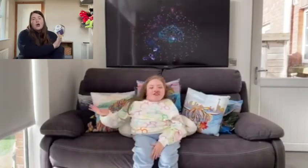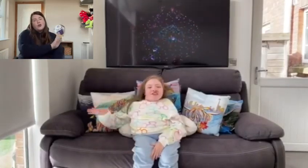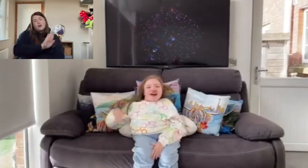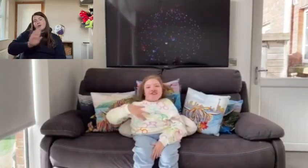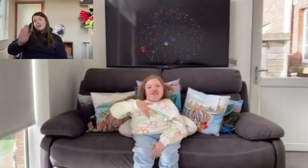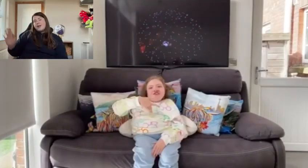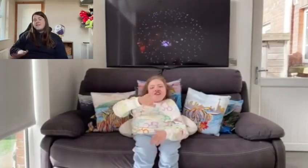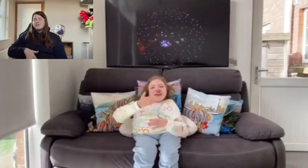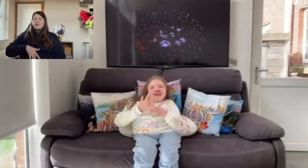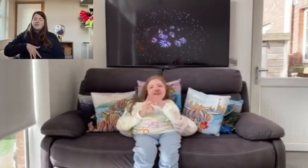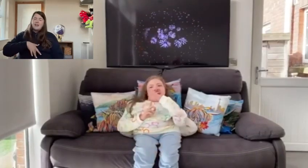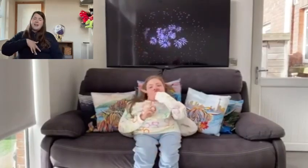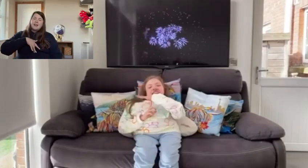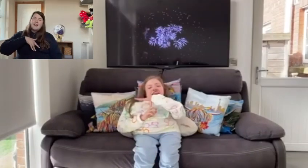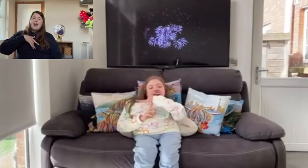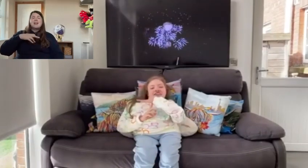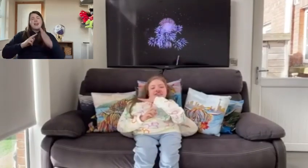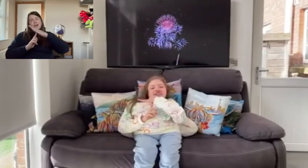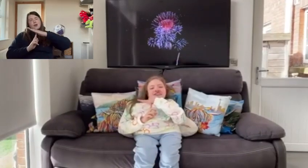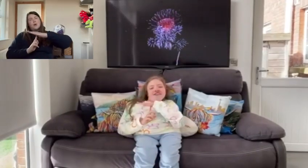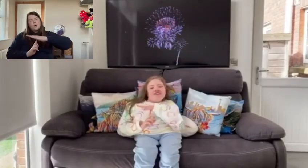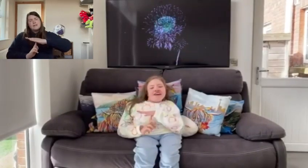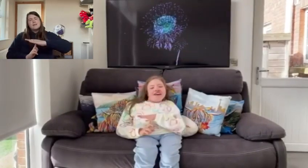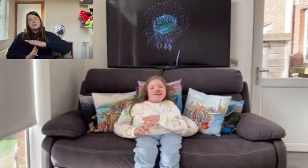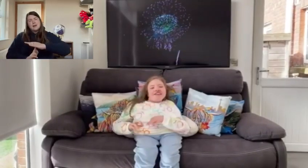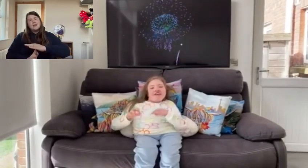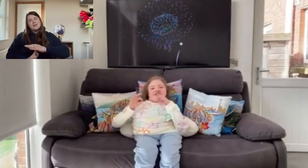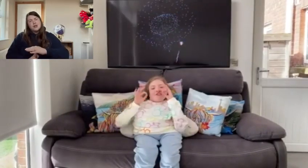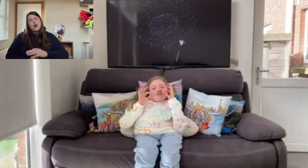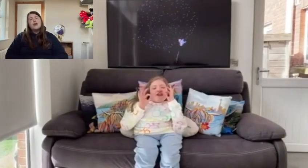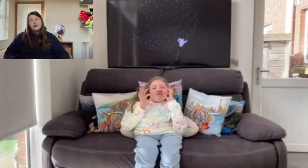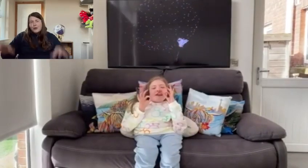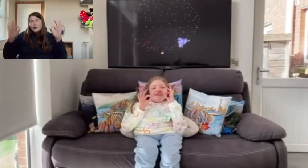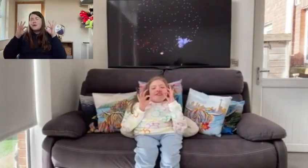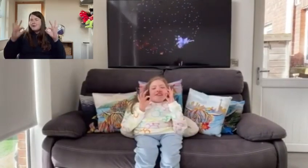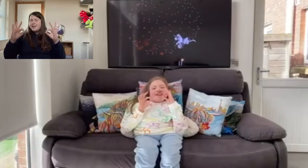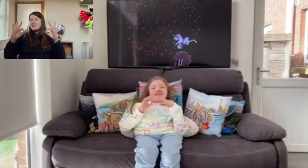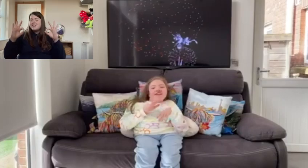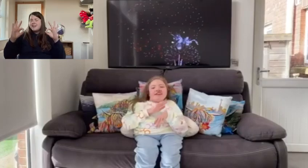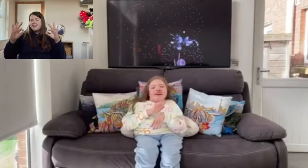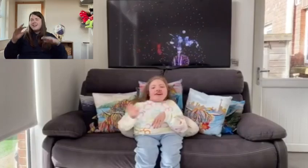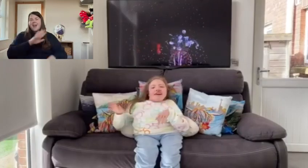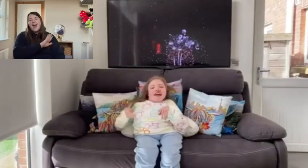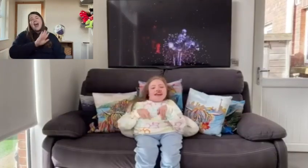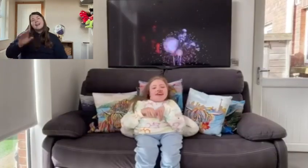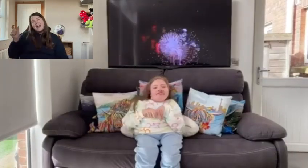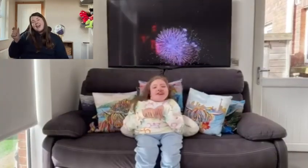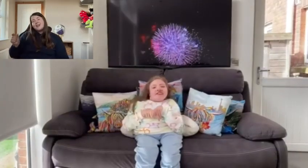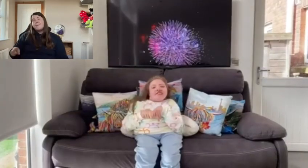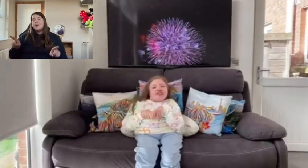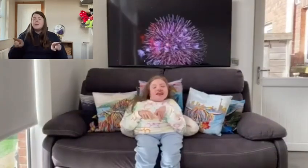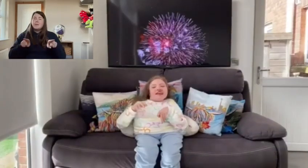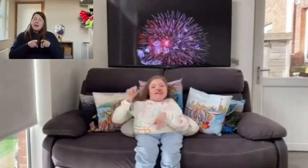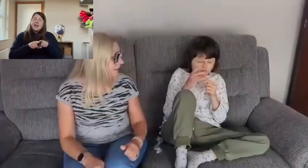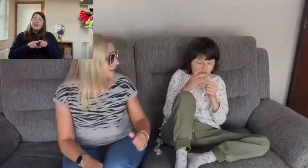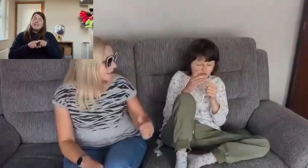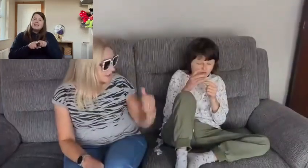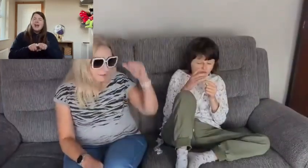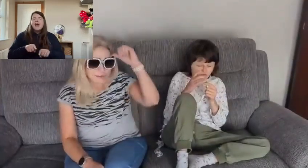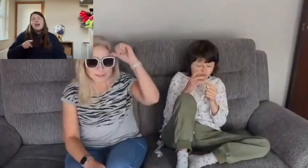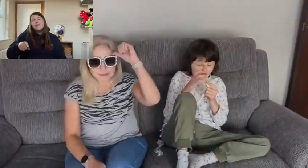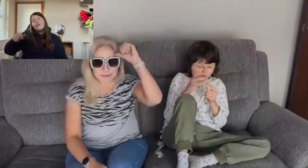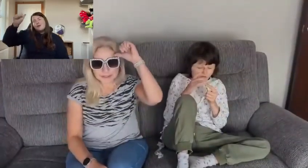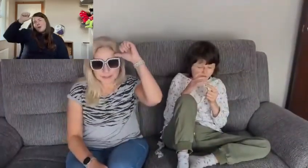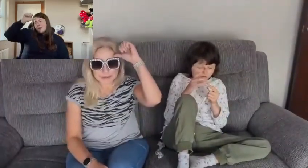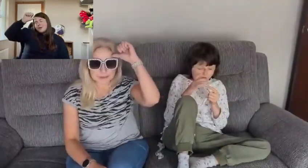You don't have to feel, like a wasted space, your original, cannot be replaced,